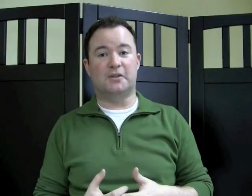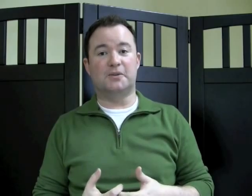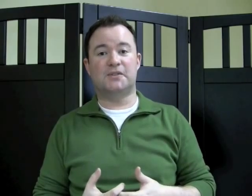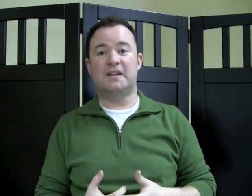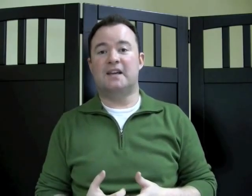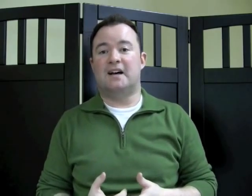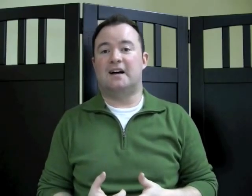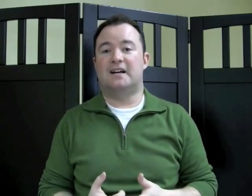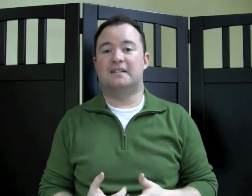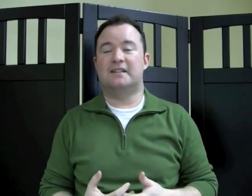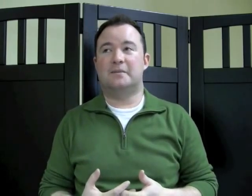use.